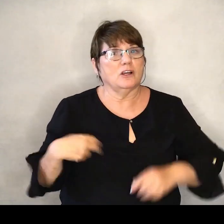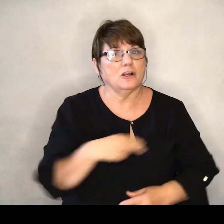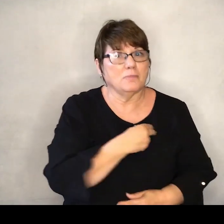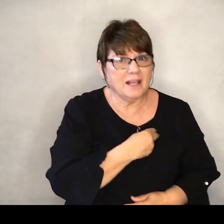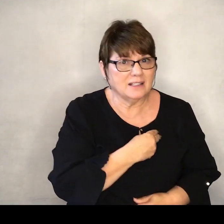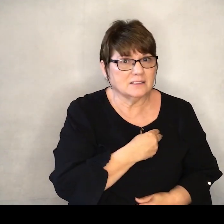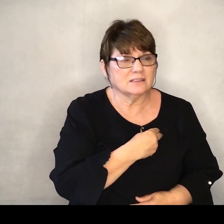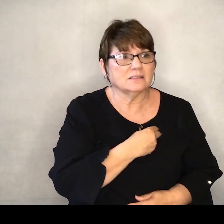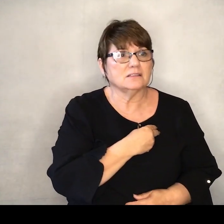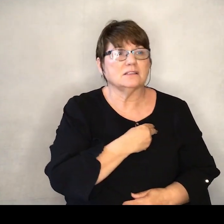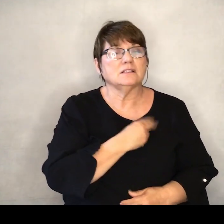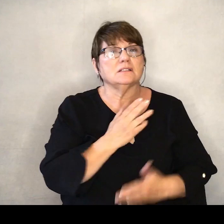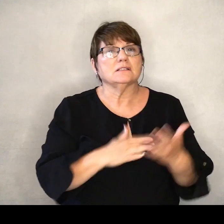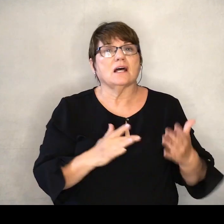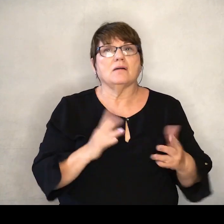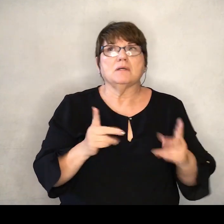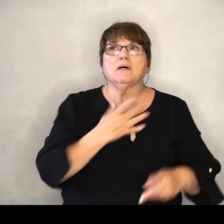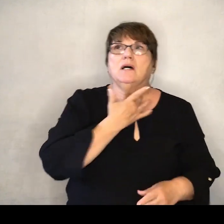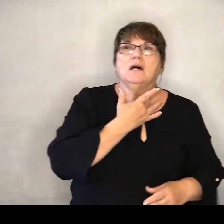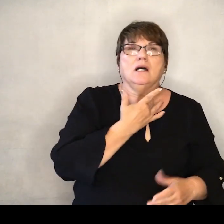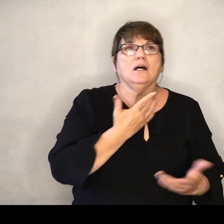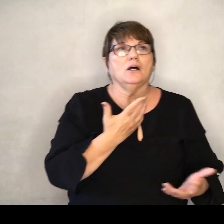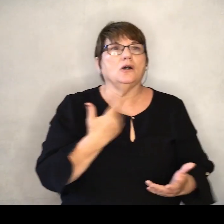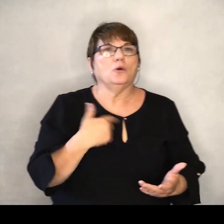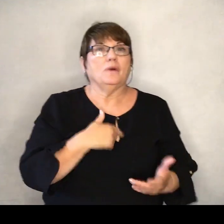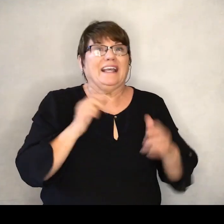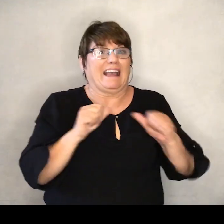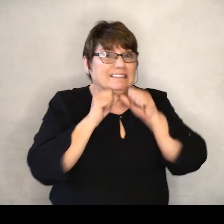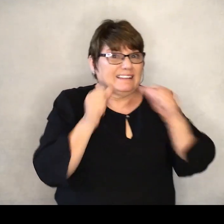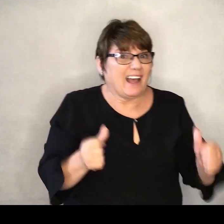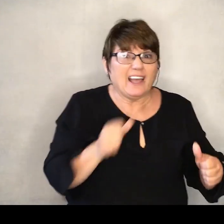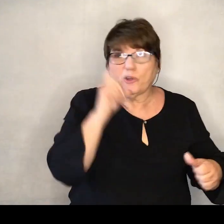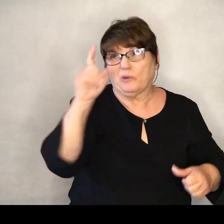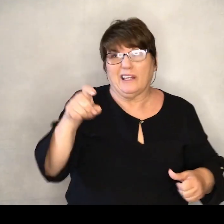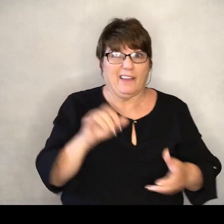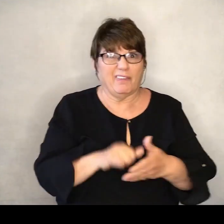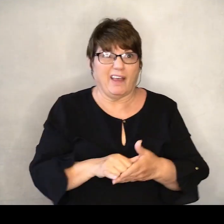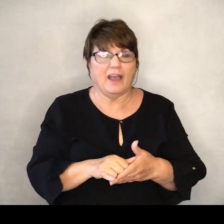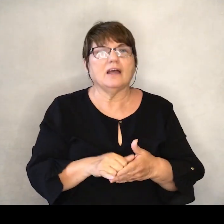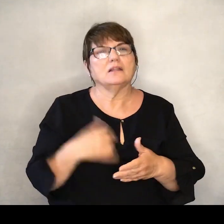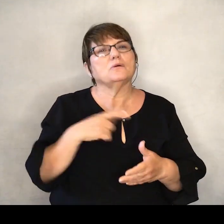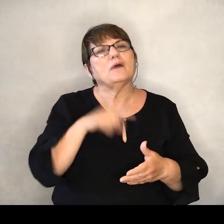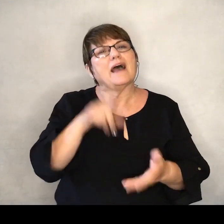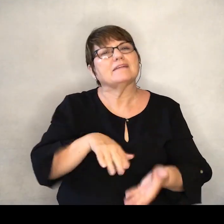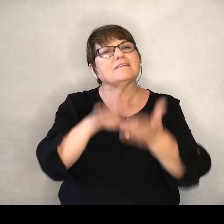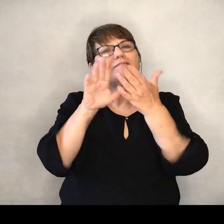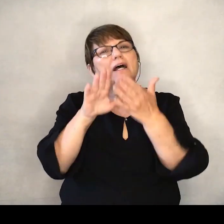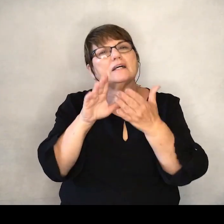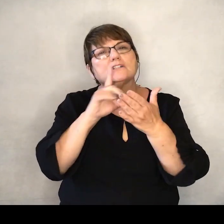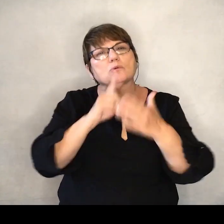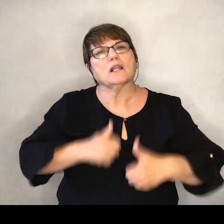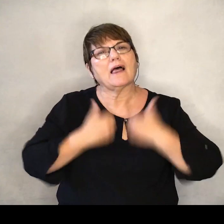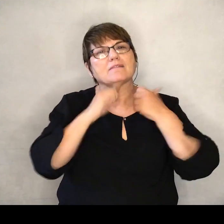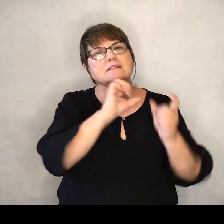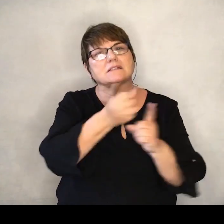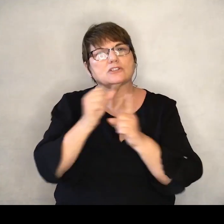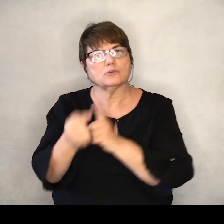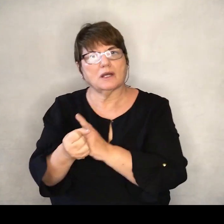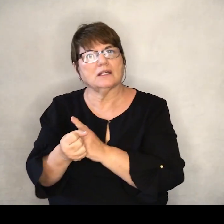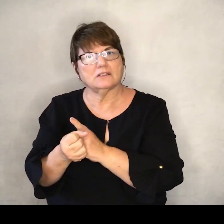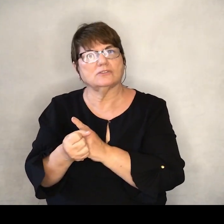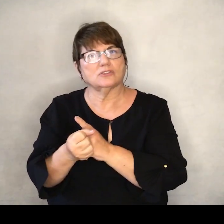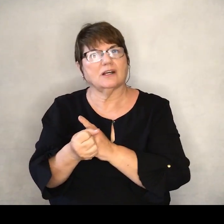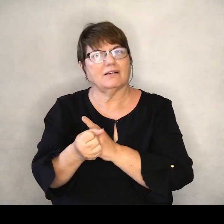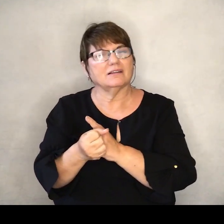unsettling. We can deny that we need it. We'll have to face the reality of the inside